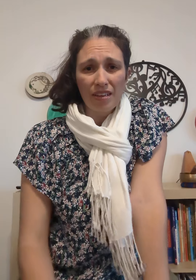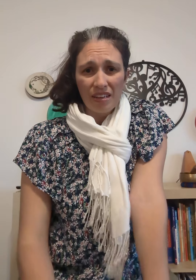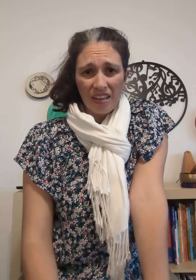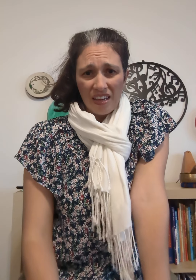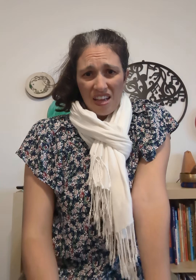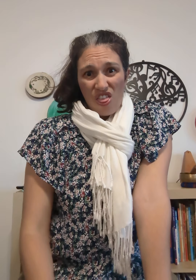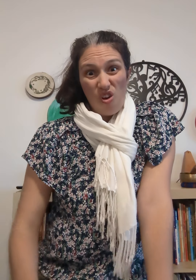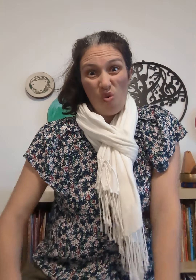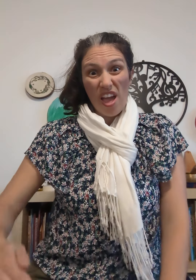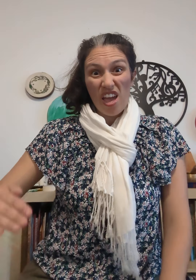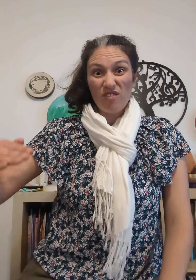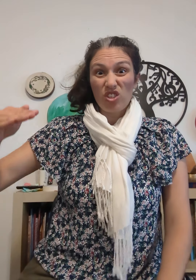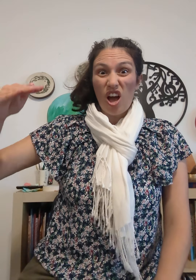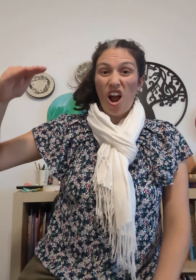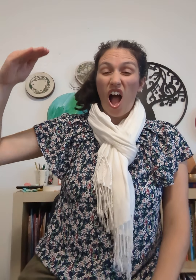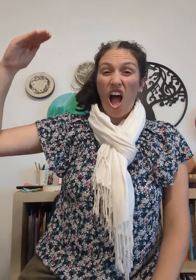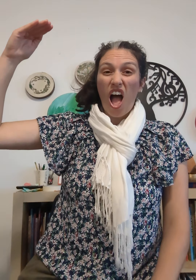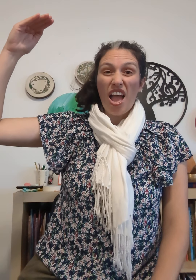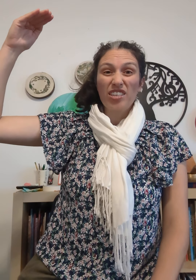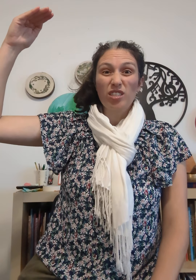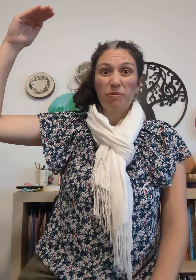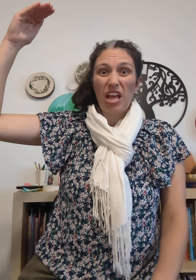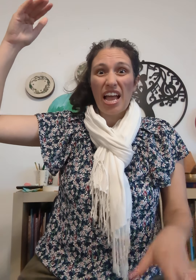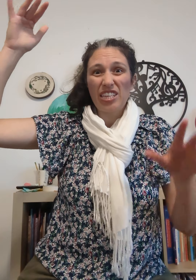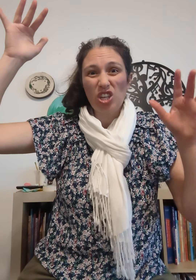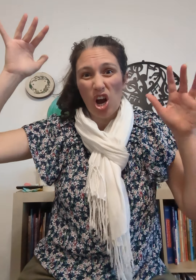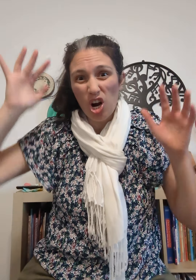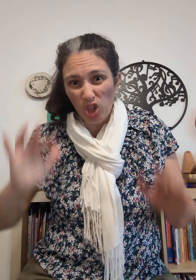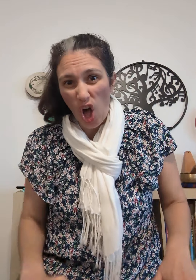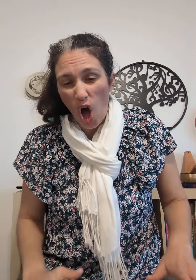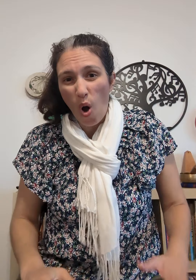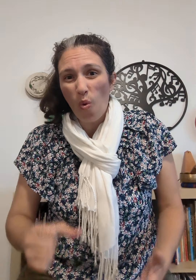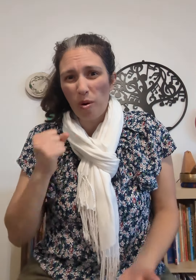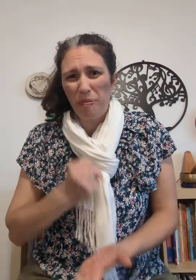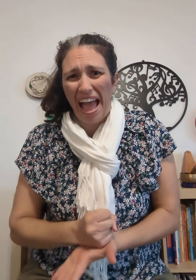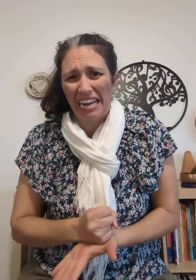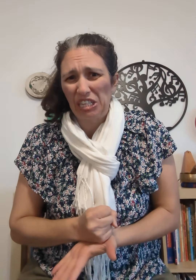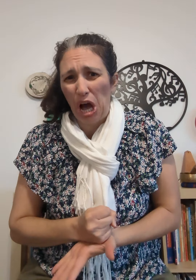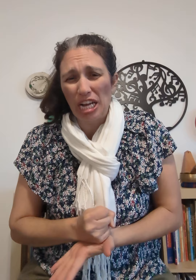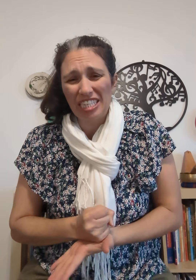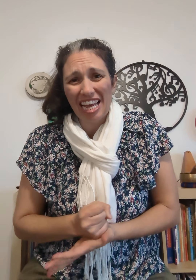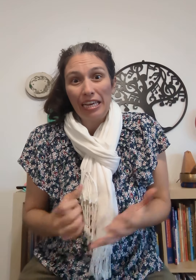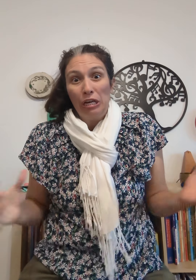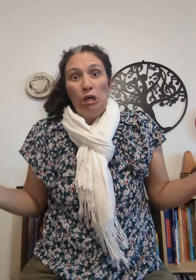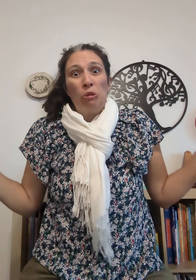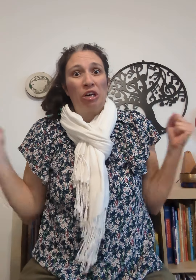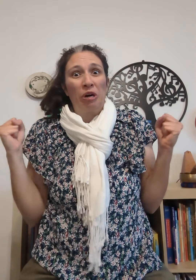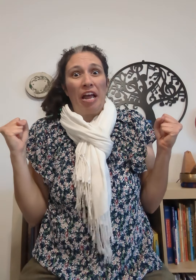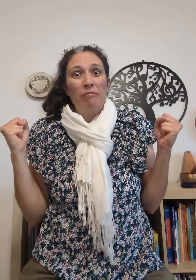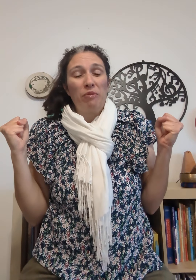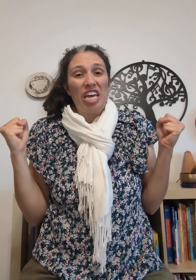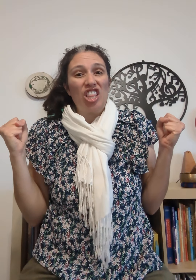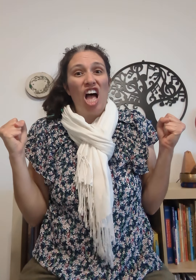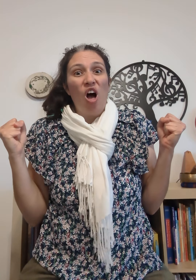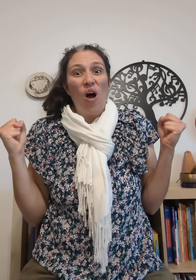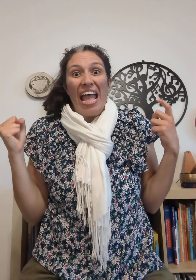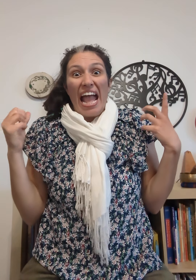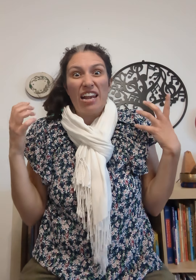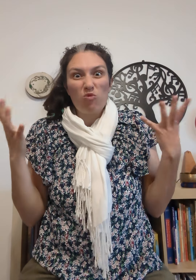The waves are high, supplies are low. We're packed on deck, we're cramped below. And